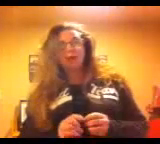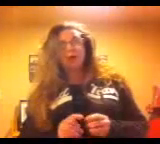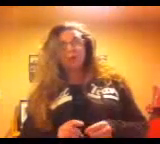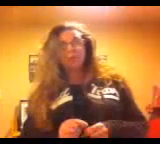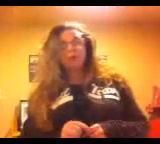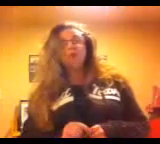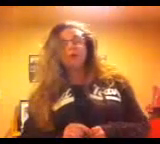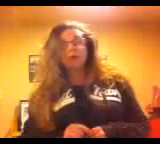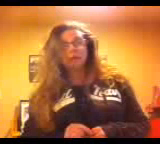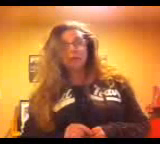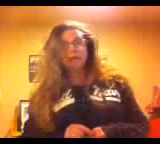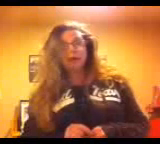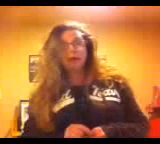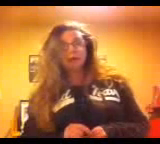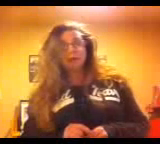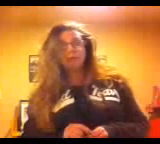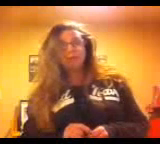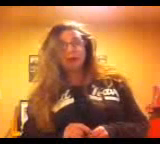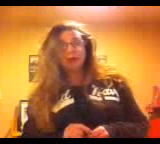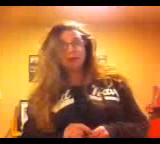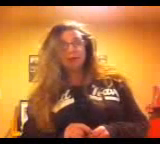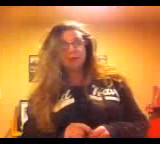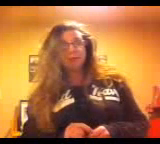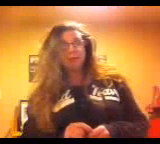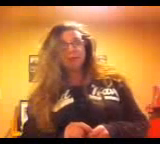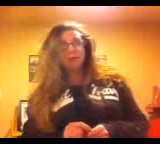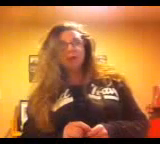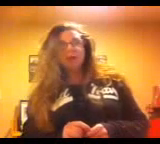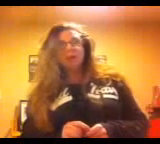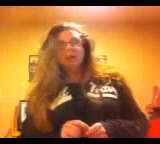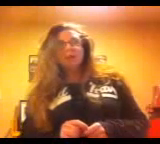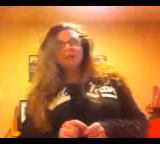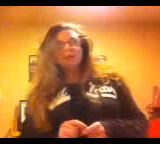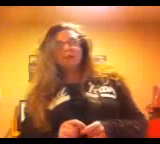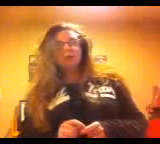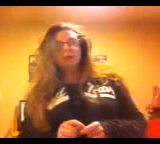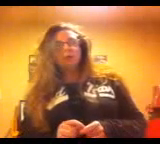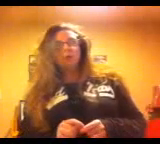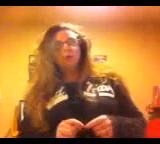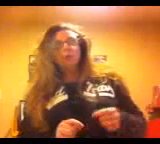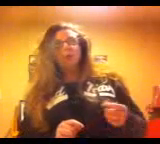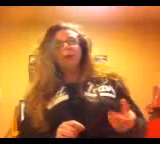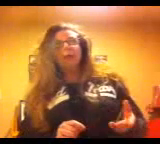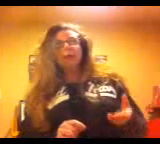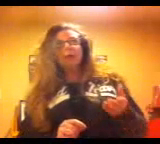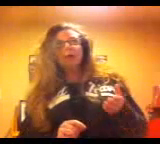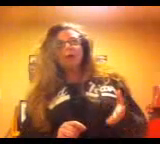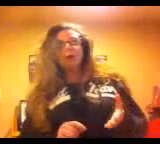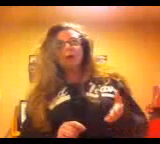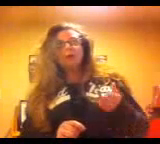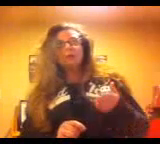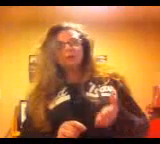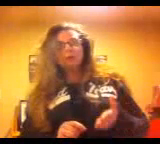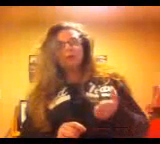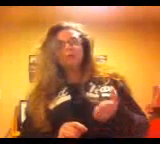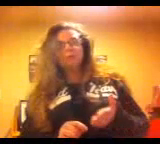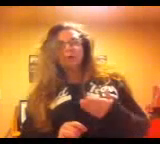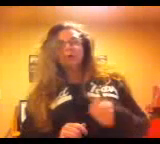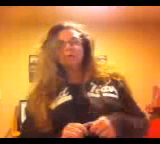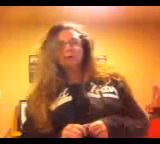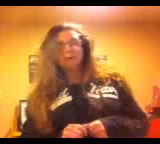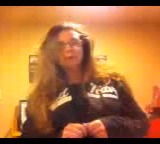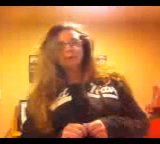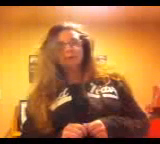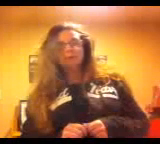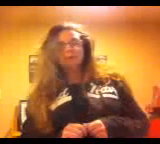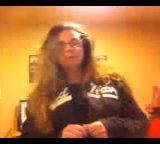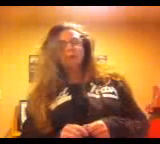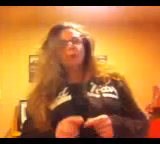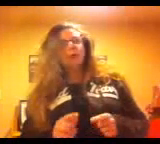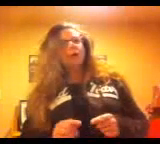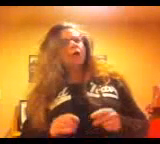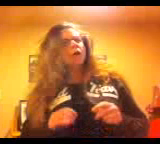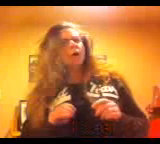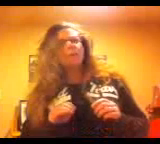help you get into action fast you see we are team freedom builders we are a